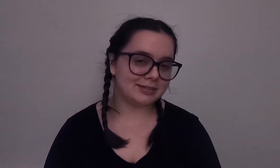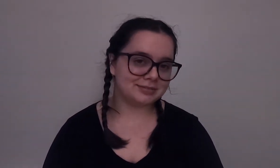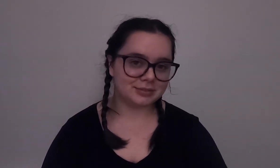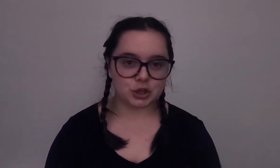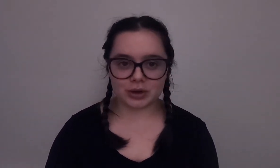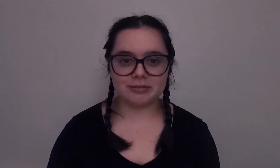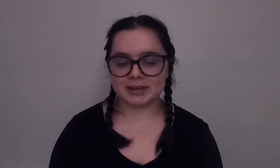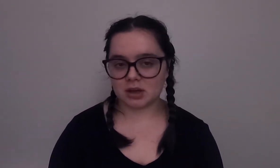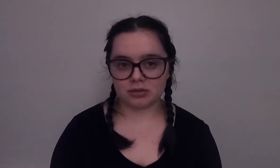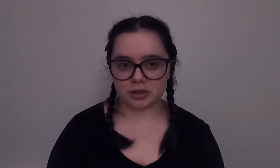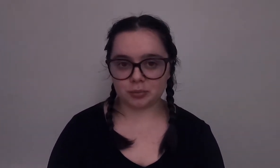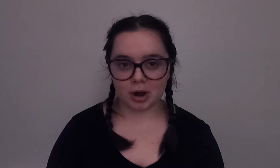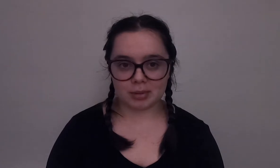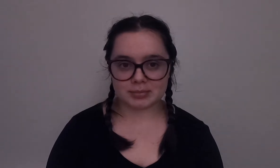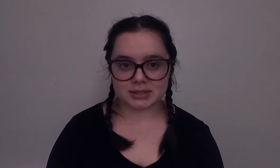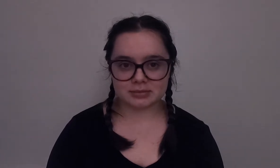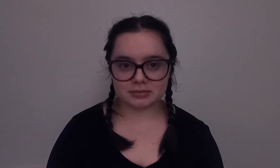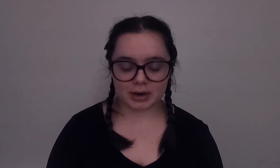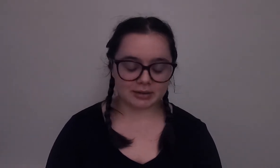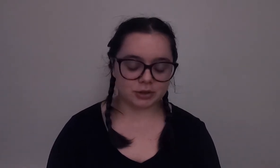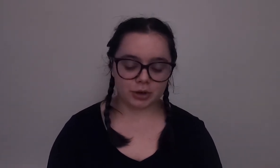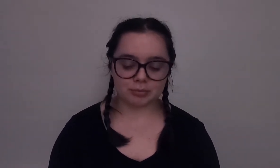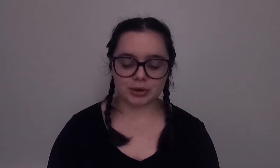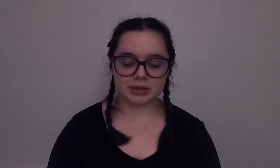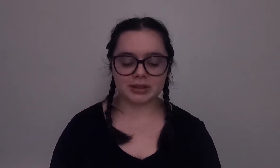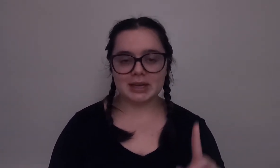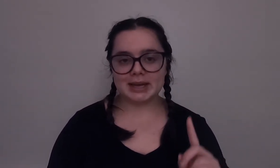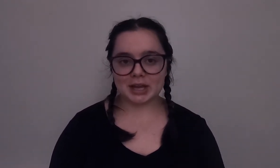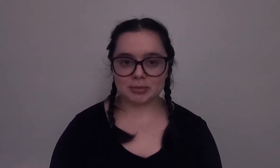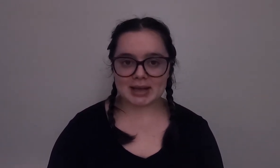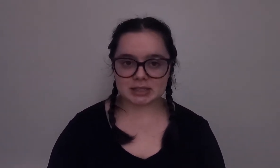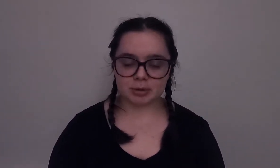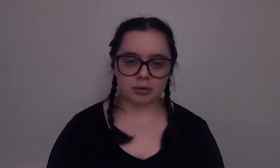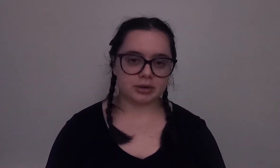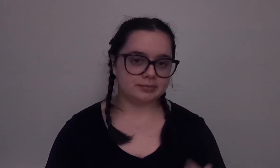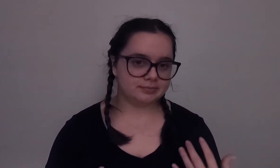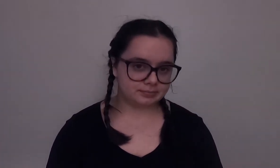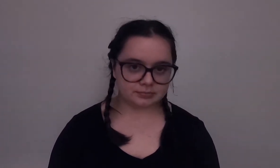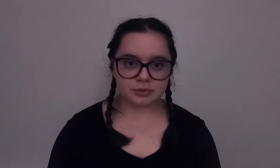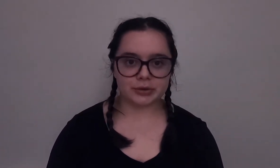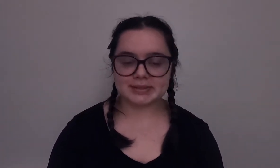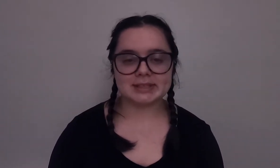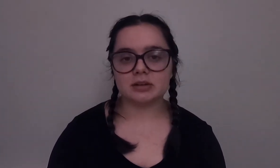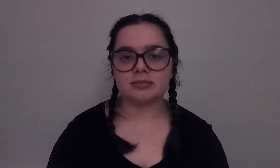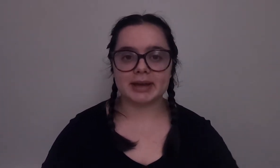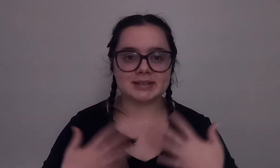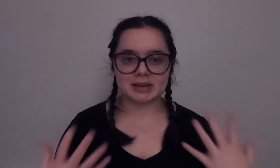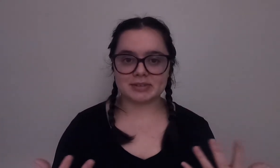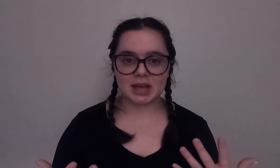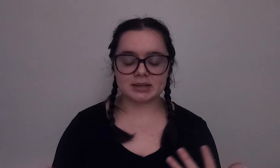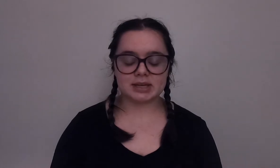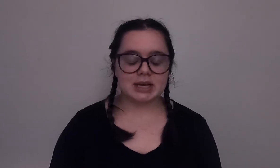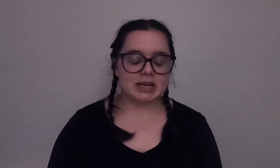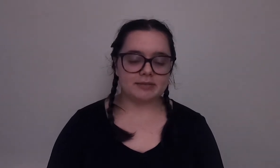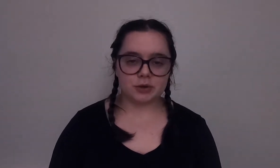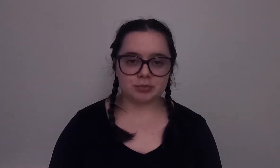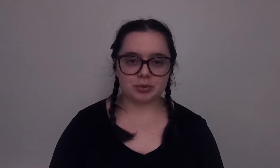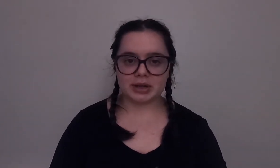you can fix all the other problems right if you can breathe and your mask broke you can still make a safe ascent if you can breathe